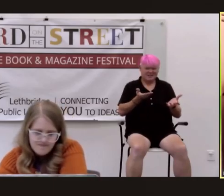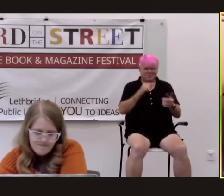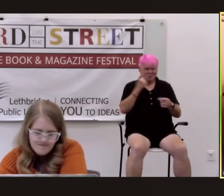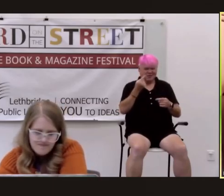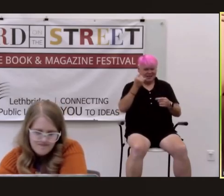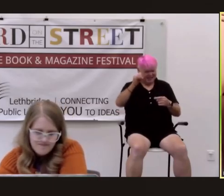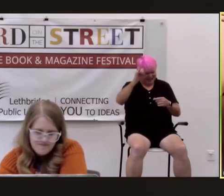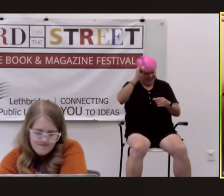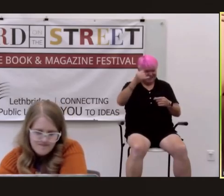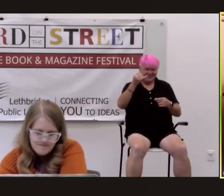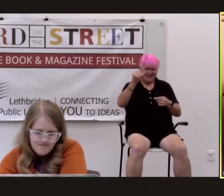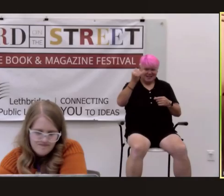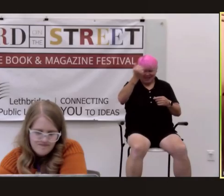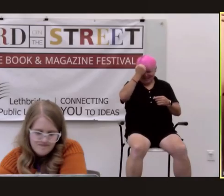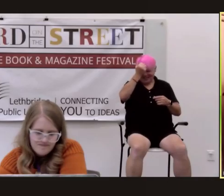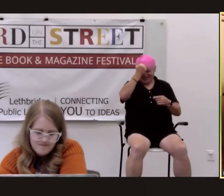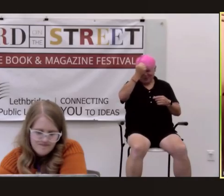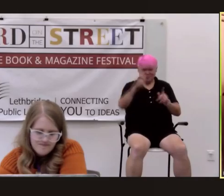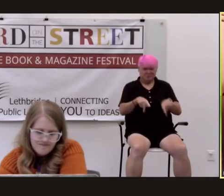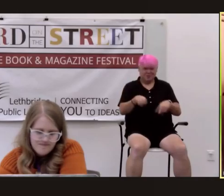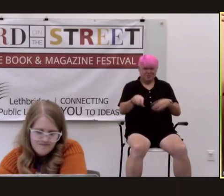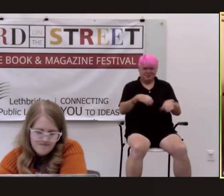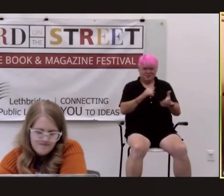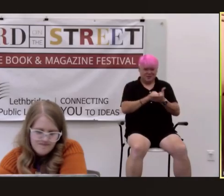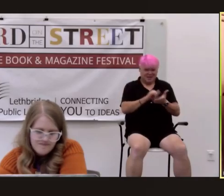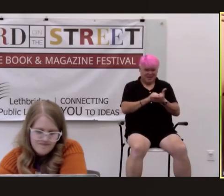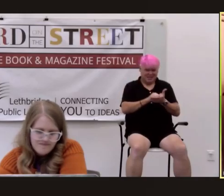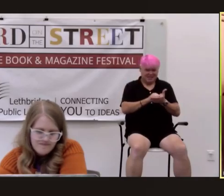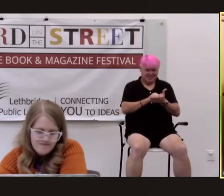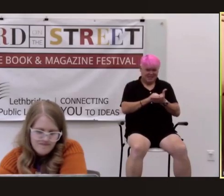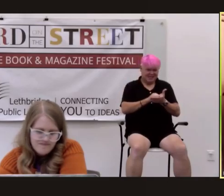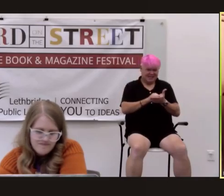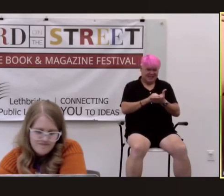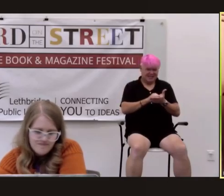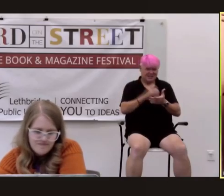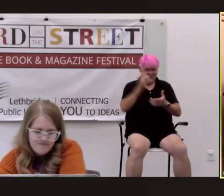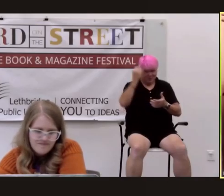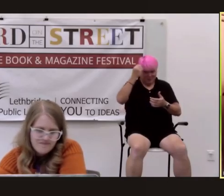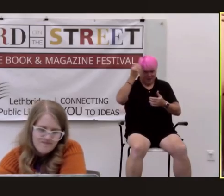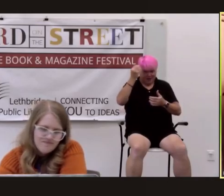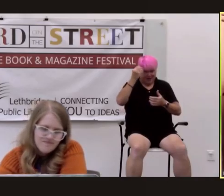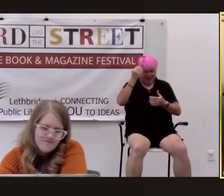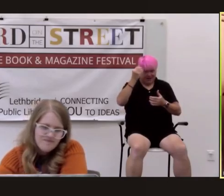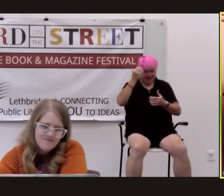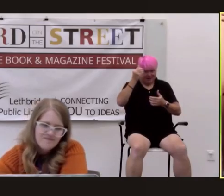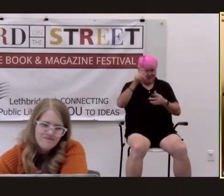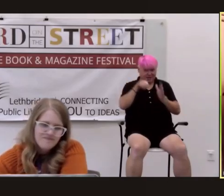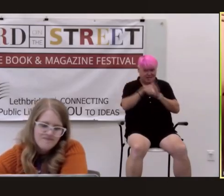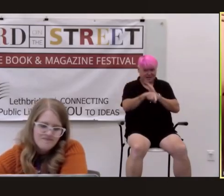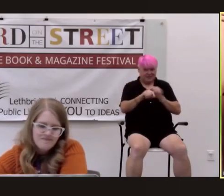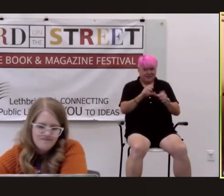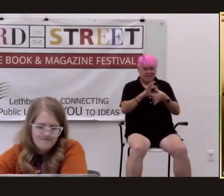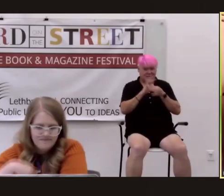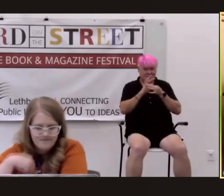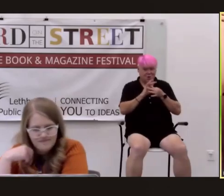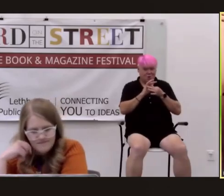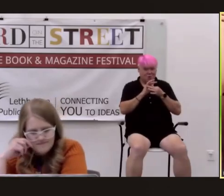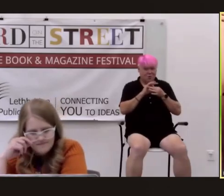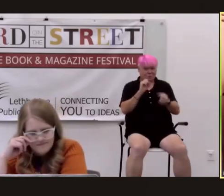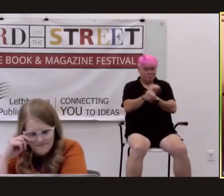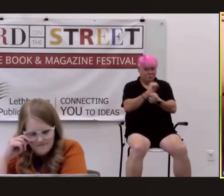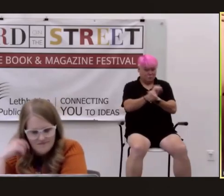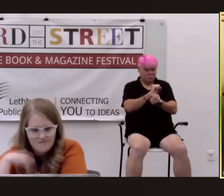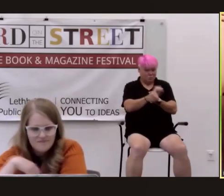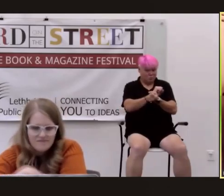oppenheimer brought down his own uh career and that of his best friend in real life during these mccarthy